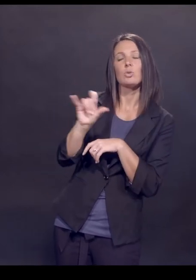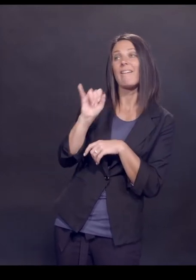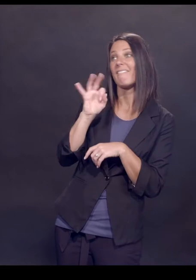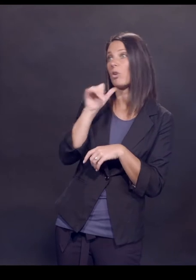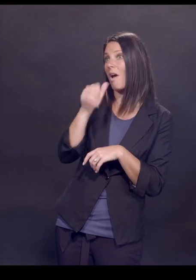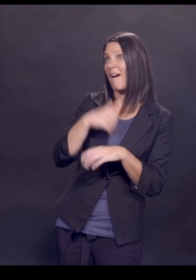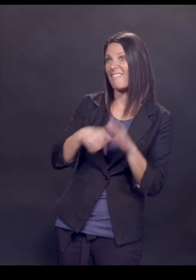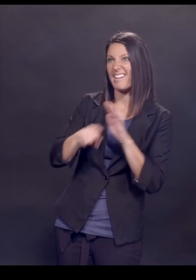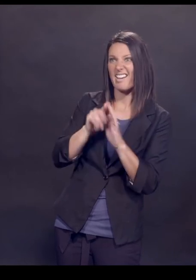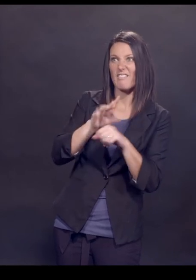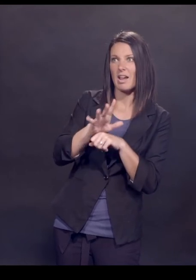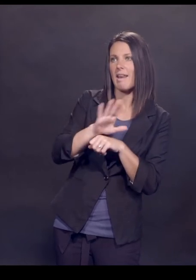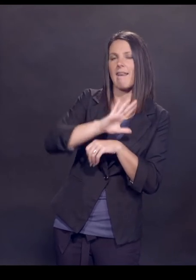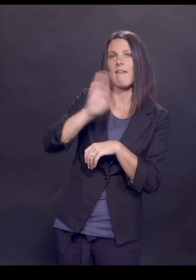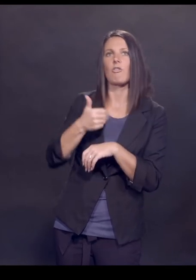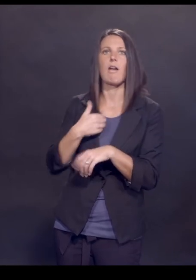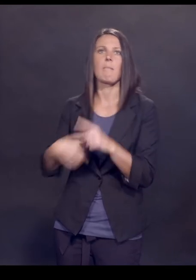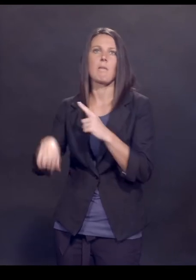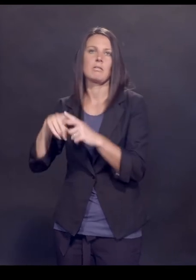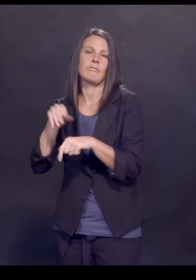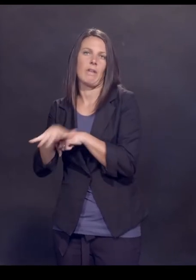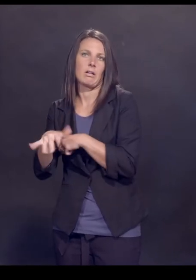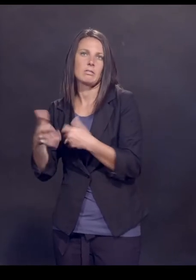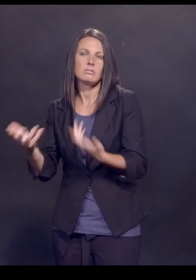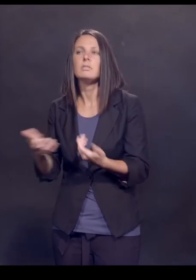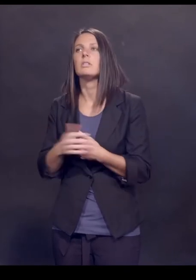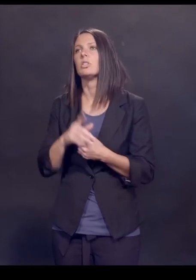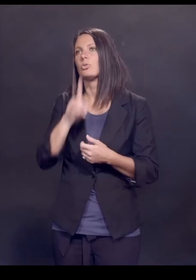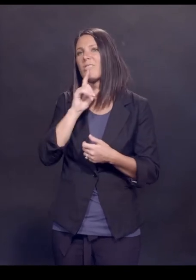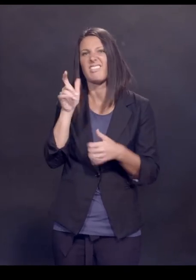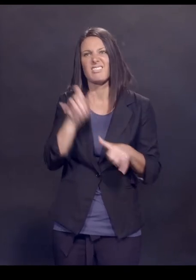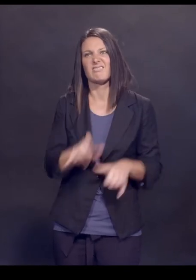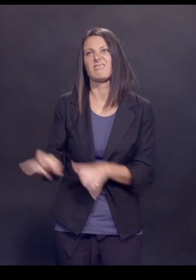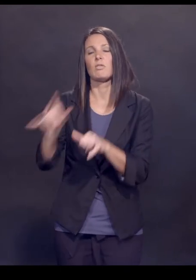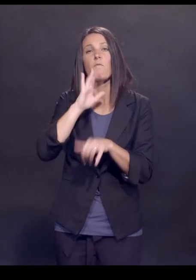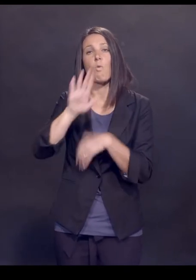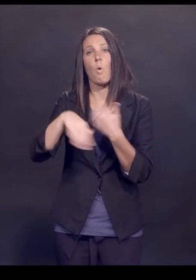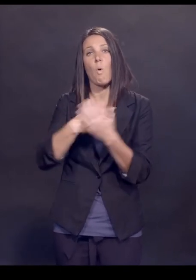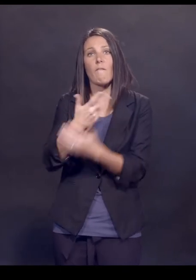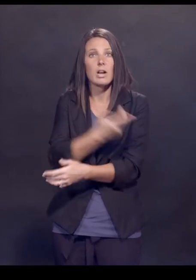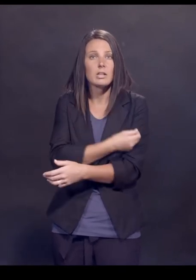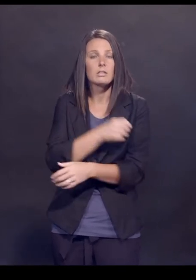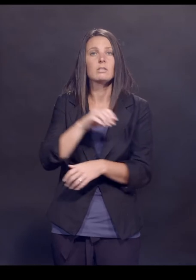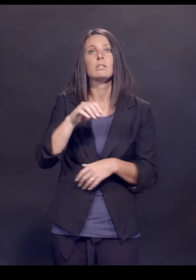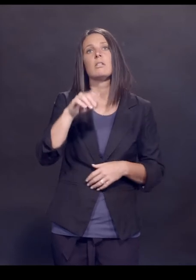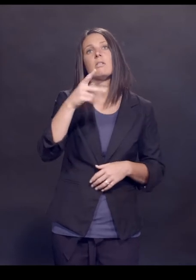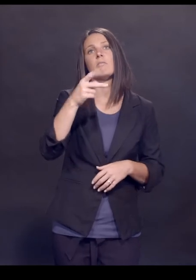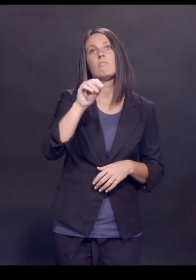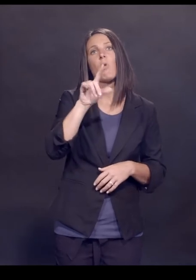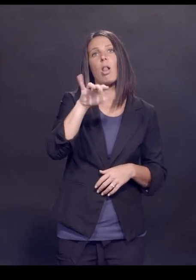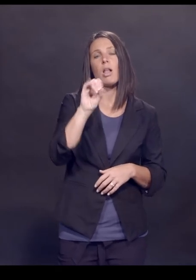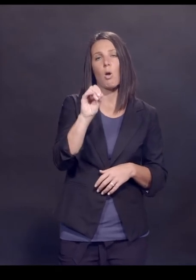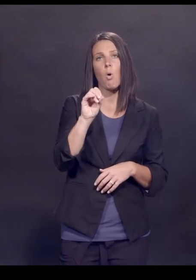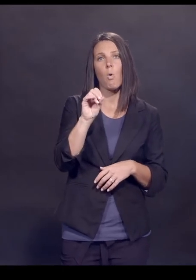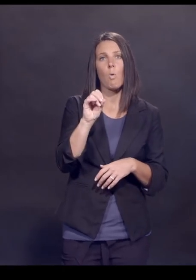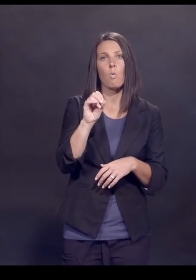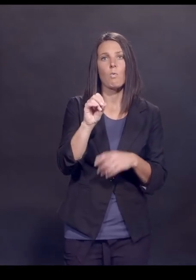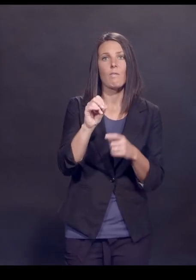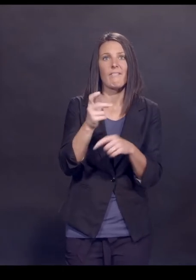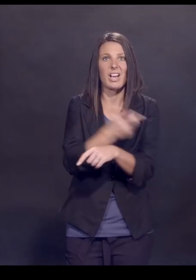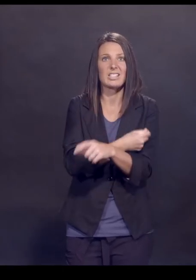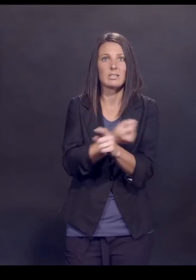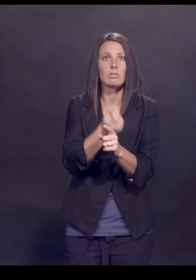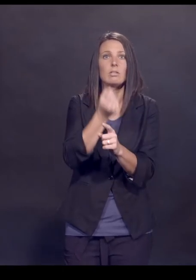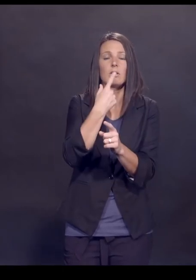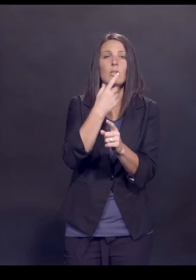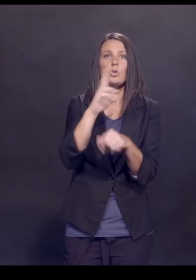negative effect, it probably never had a positive effect. So it's true of every vaccine. mean, you know, the oral polio vaccine, Albert Sabin's oral polio vaccine,